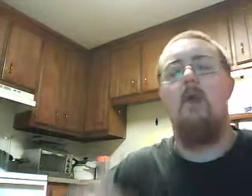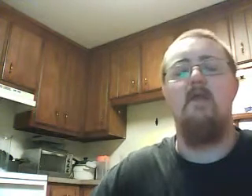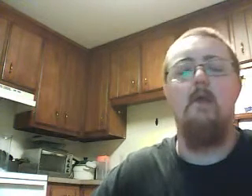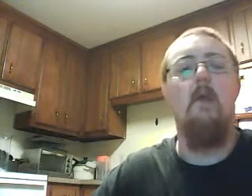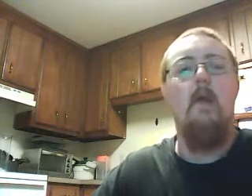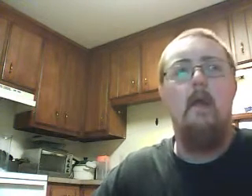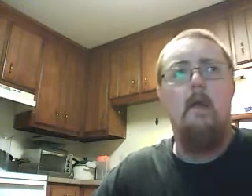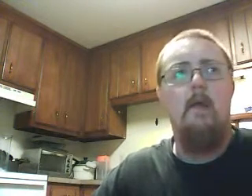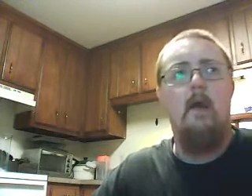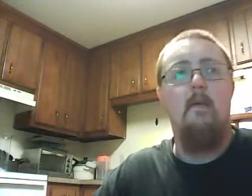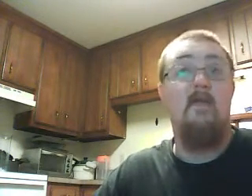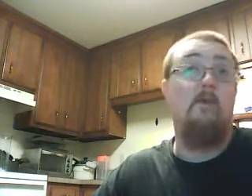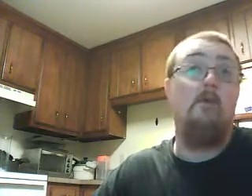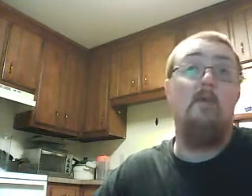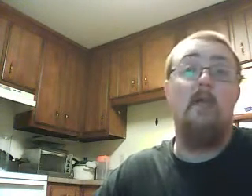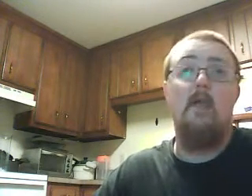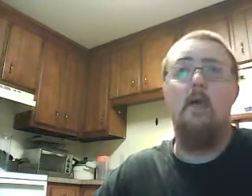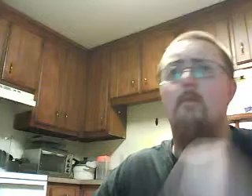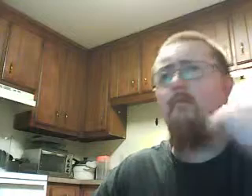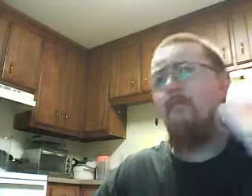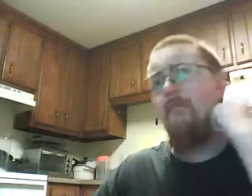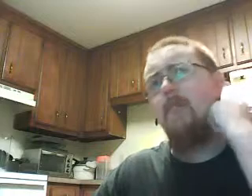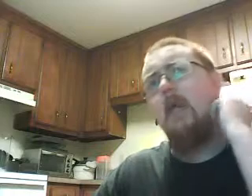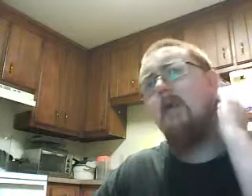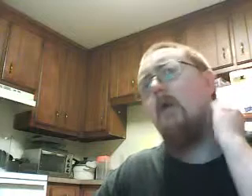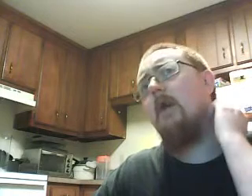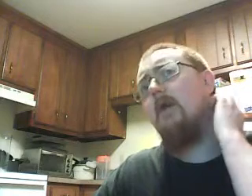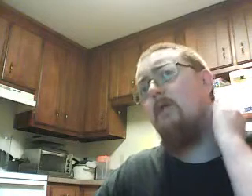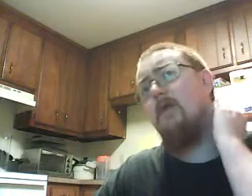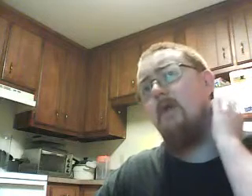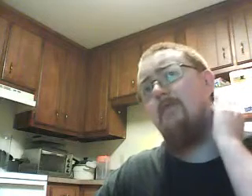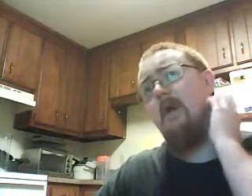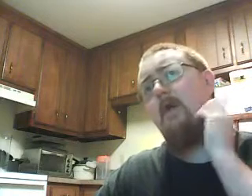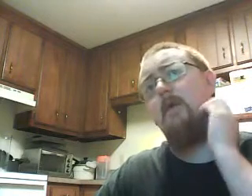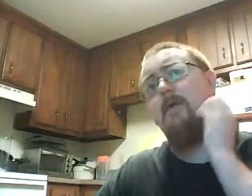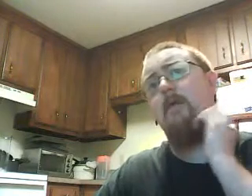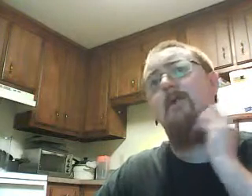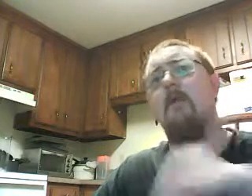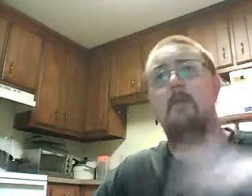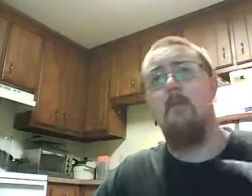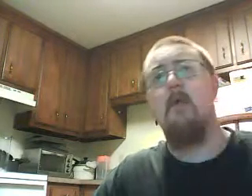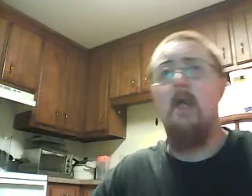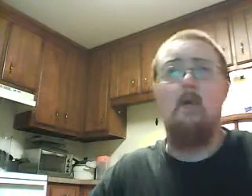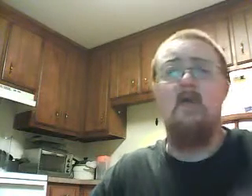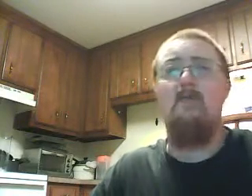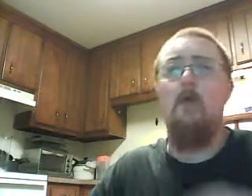credits on. It's a newer movie, you know, and you're not going to use the ultraviolet codes, you know, definitely you can put them on there and get credits for.